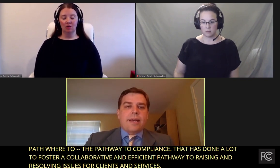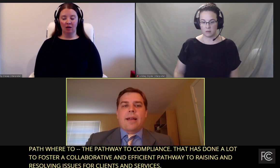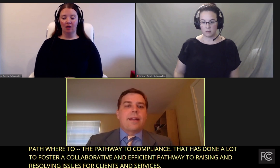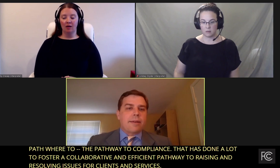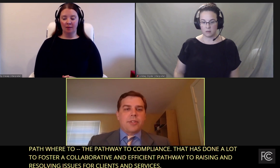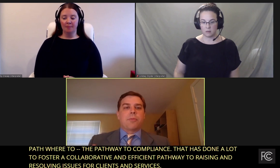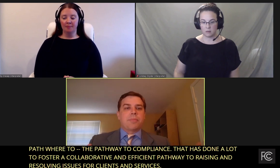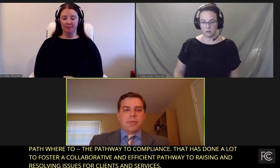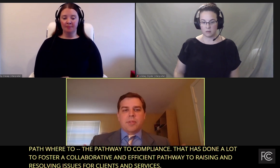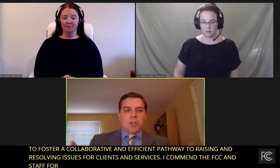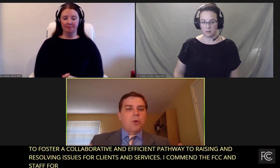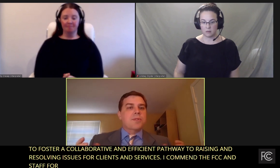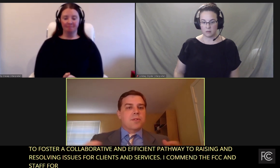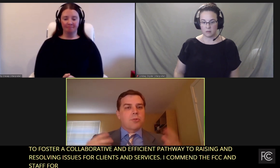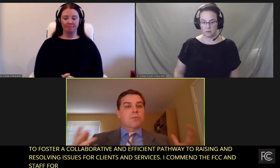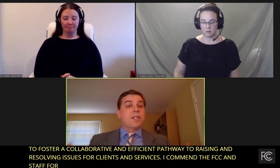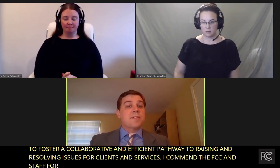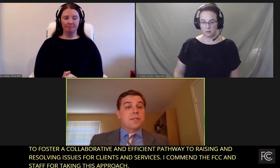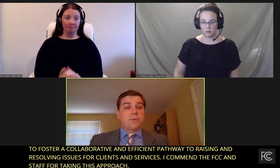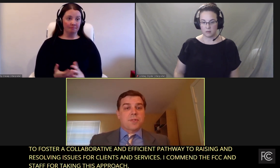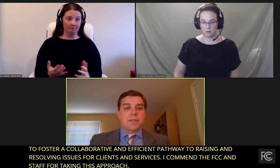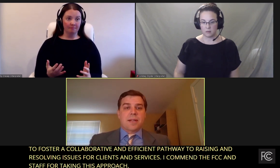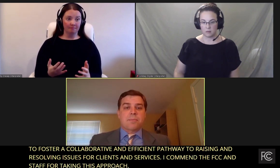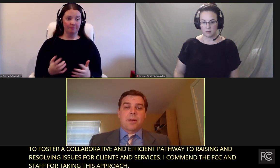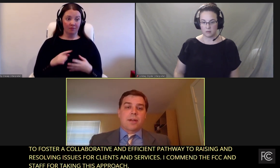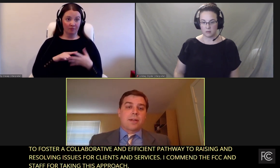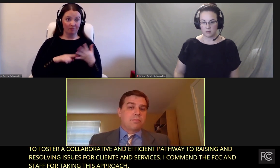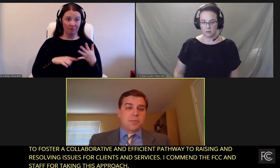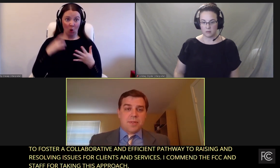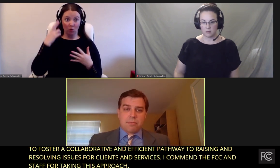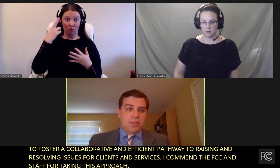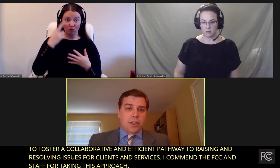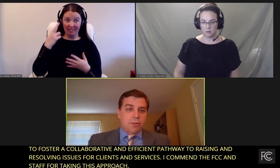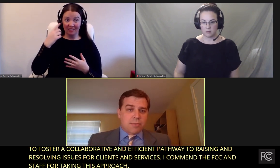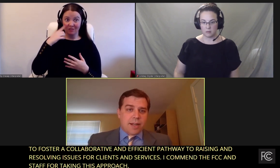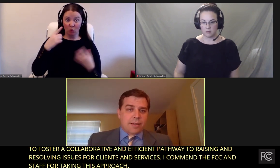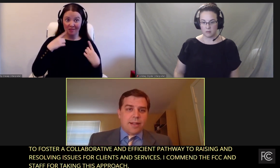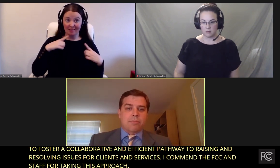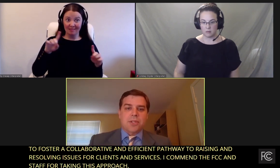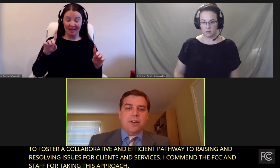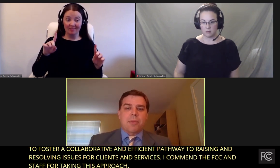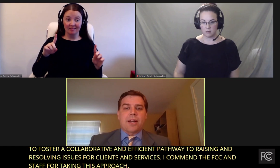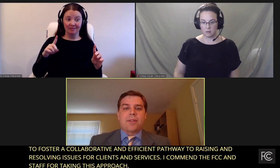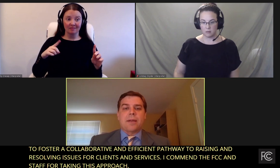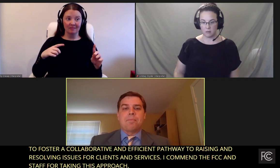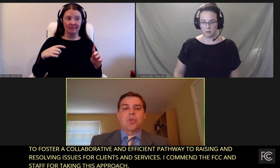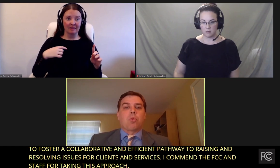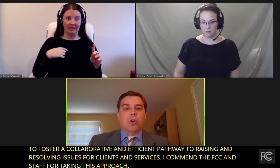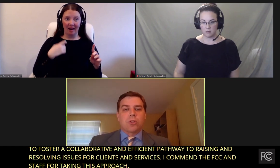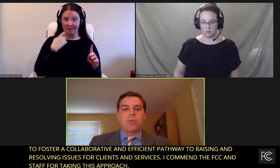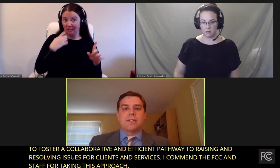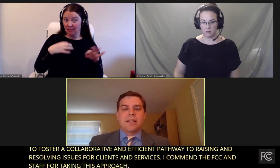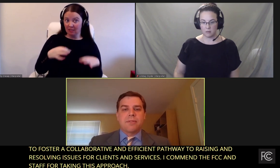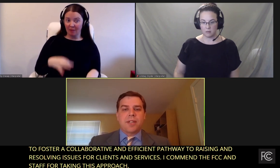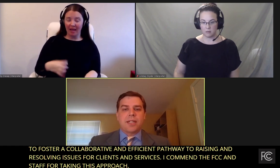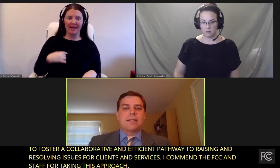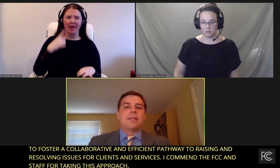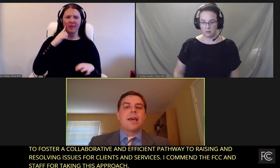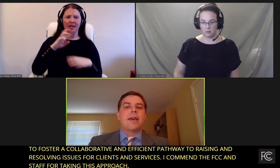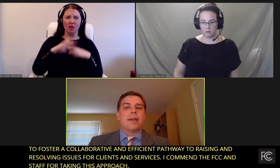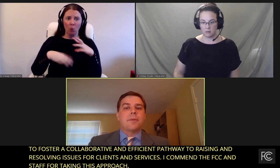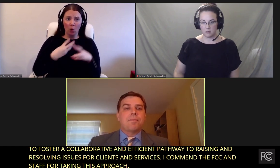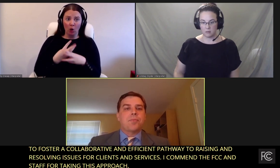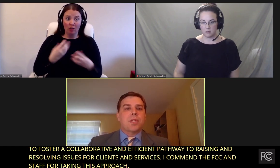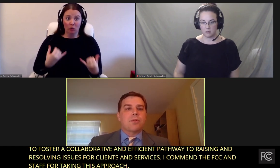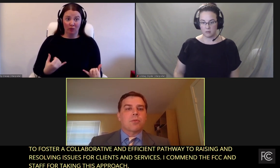And, you know, those reasons for success, you know, that I'm talking about, think the world we live